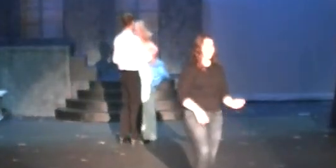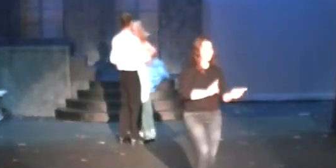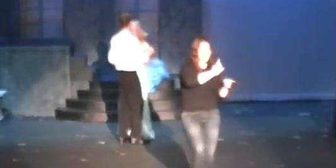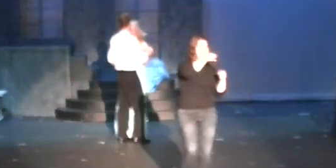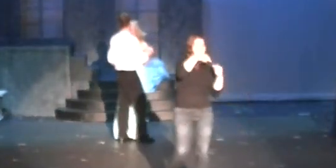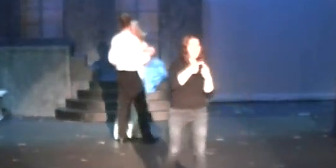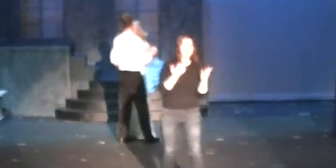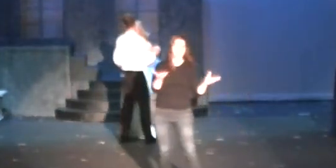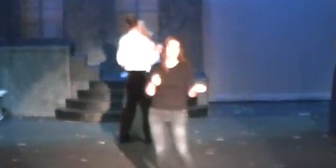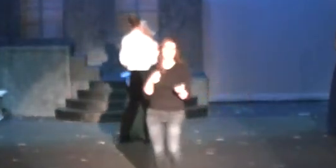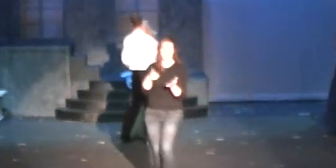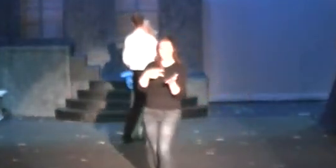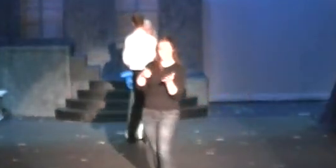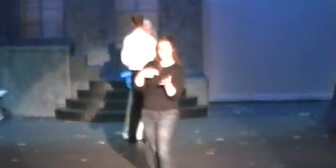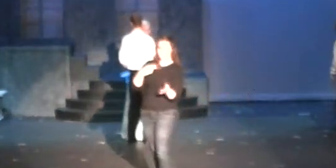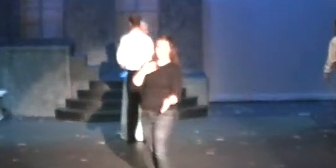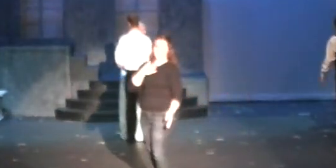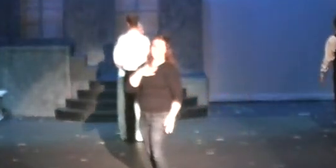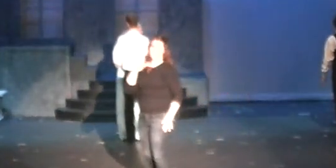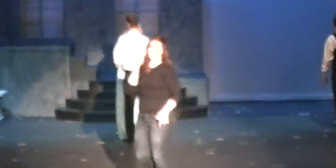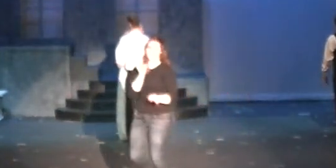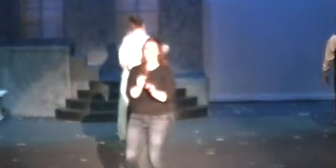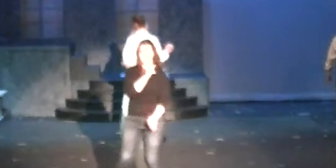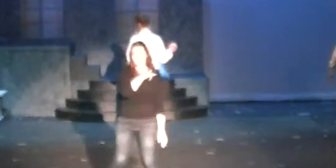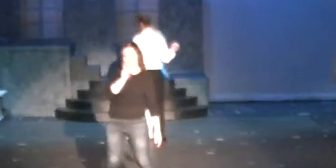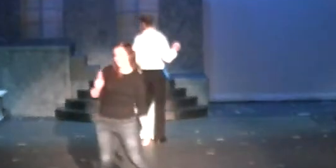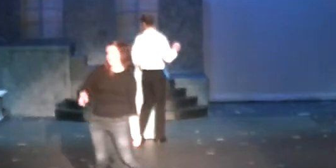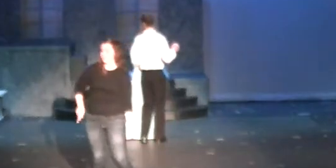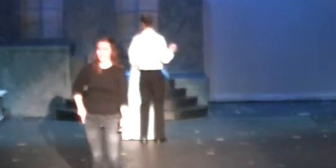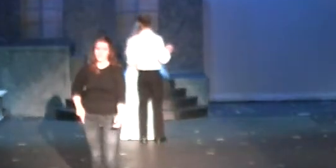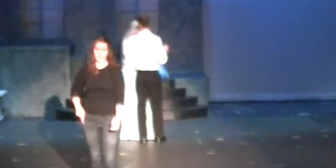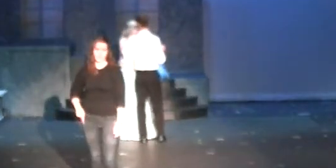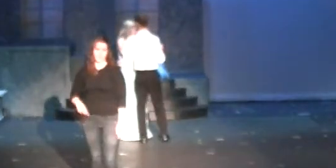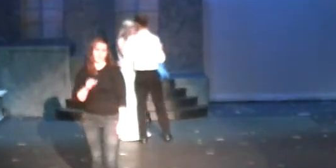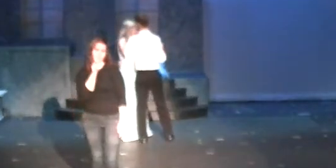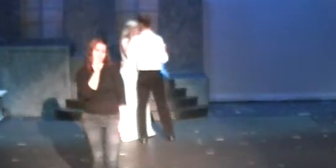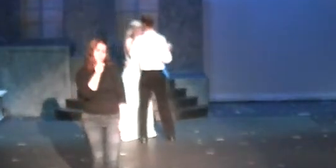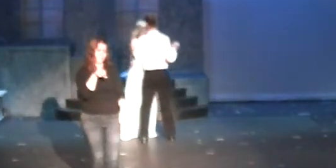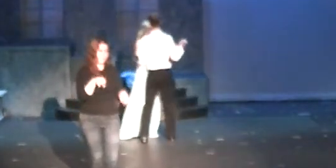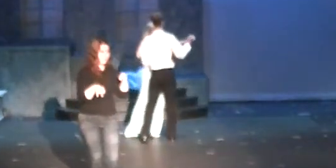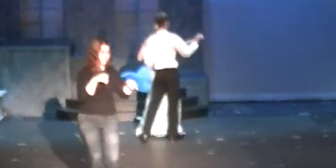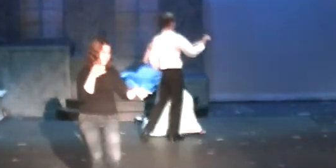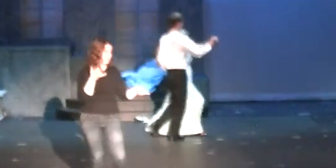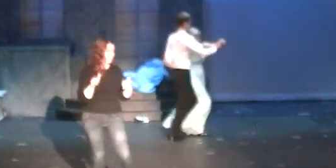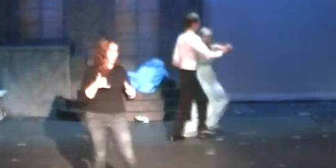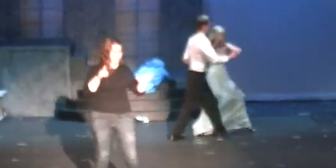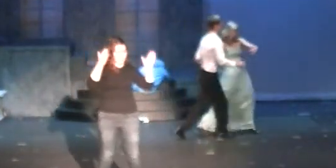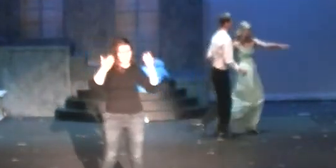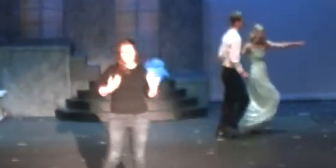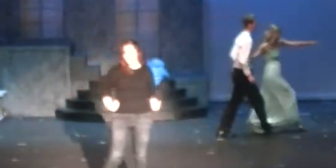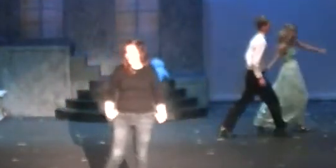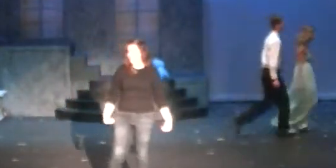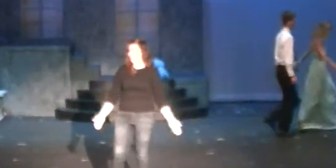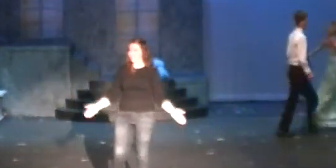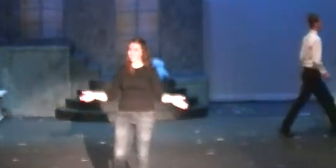When you all still wanna dance, my barefoot, send it to love Don't need no slippers or a party dress